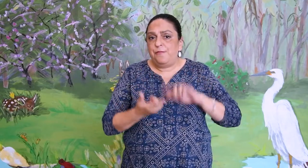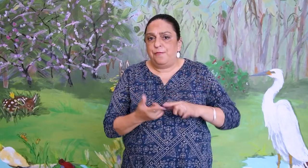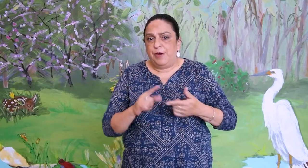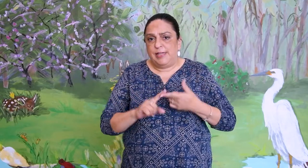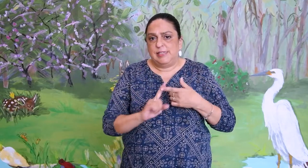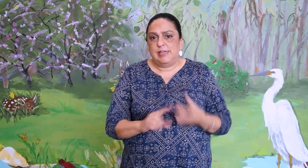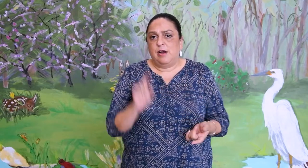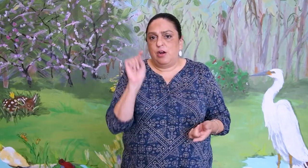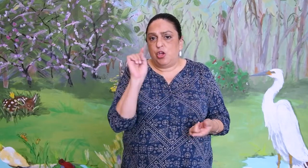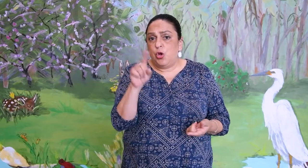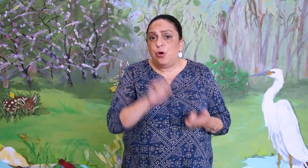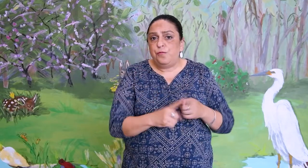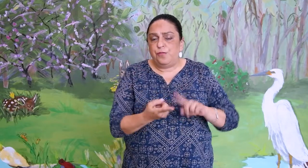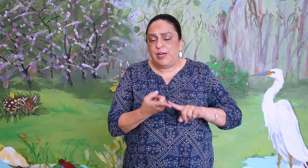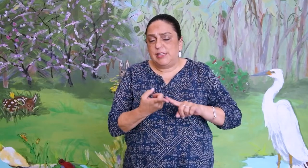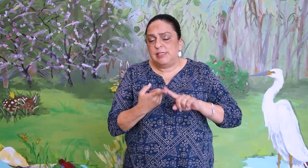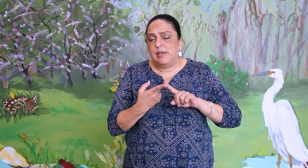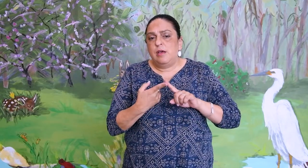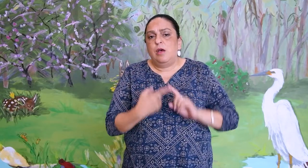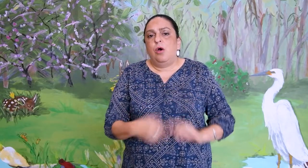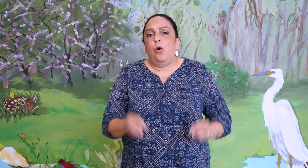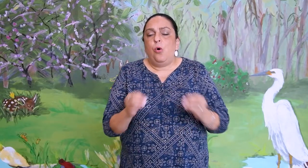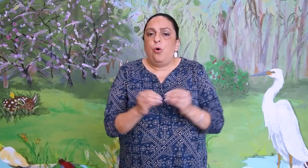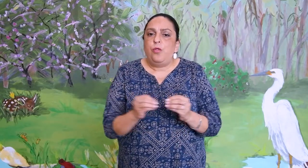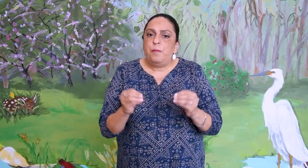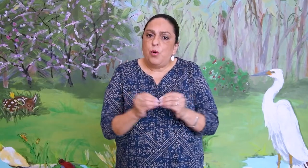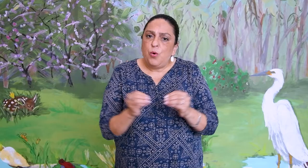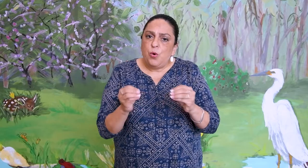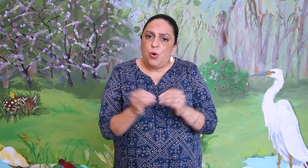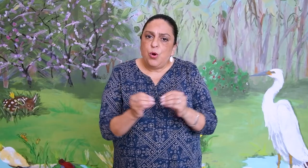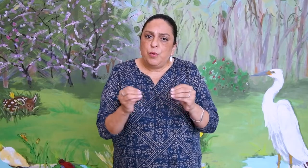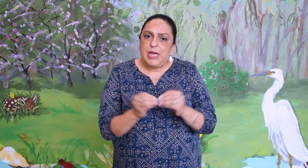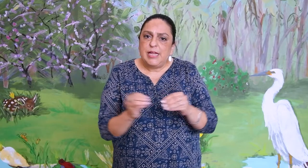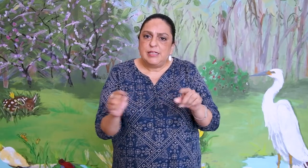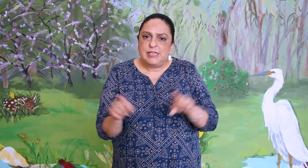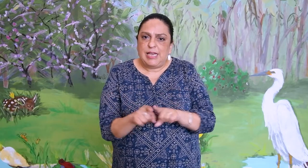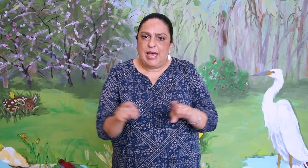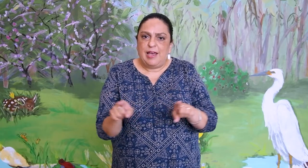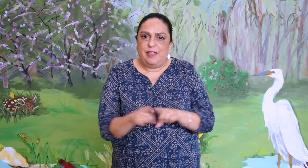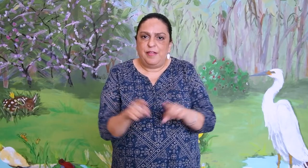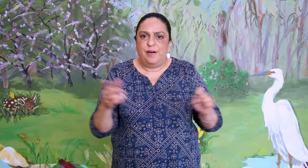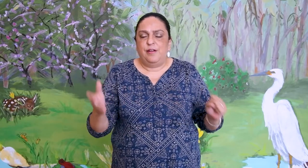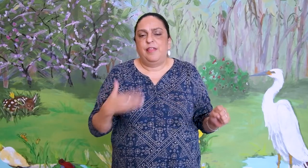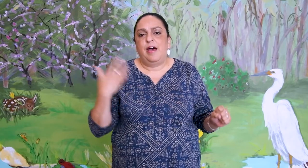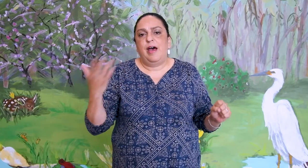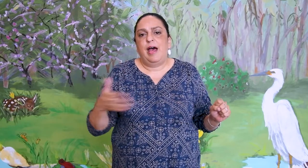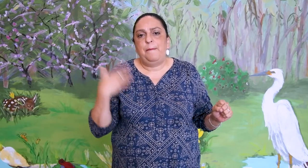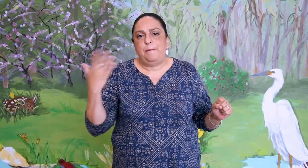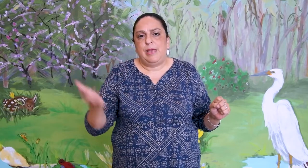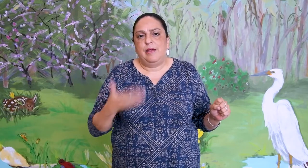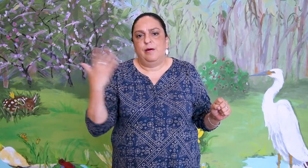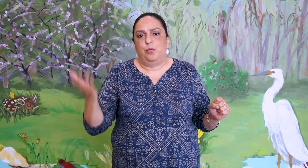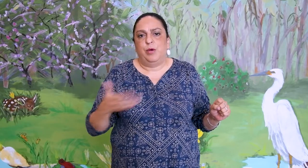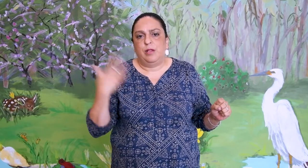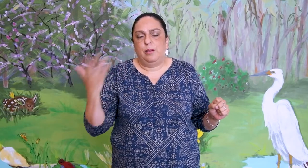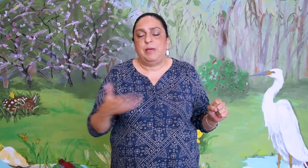friends are your friends are Oh, the more we get together, the happier we'll be.